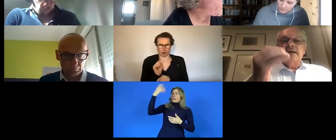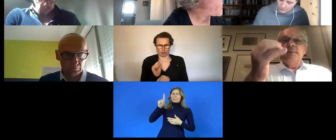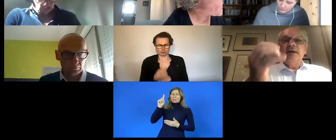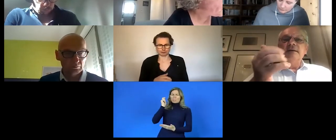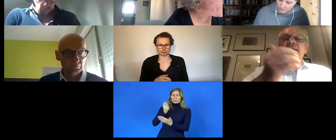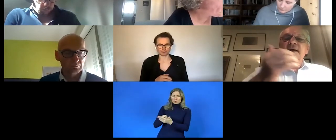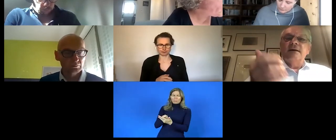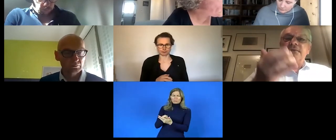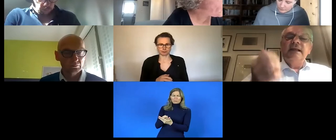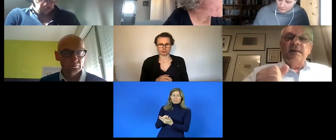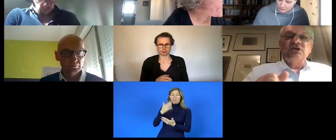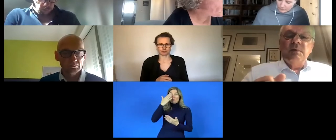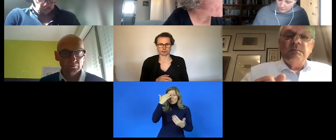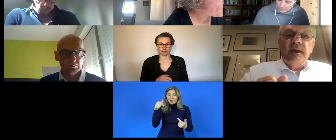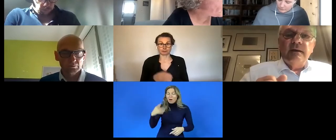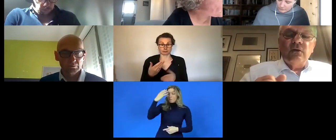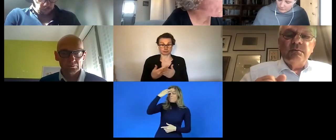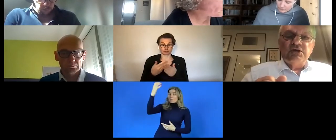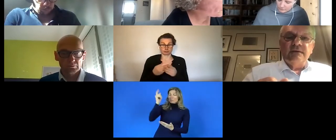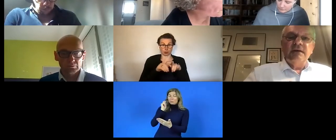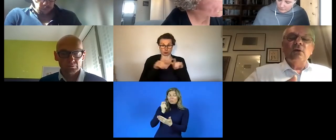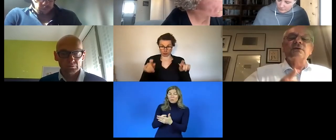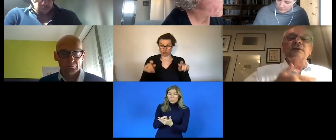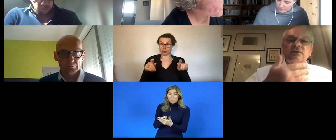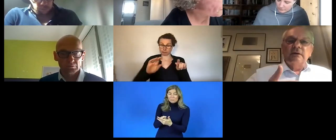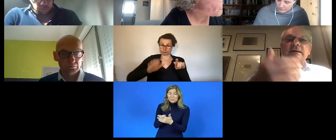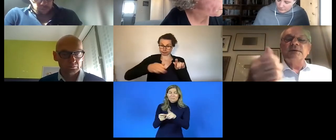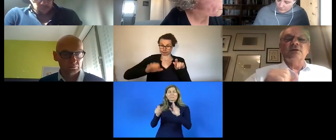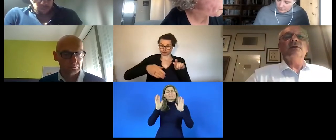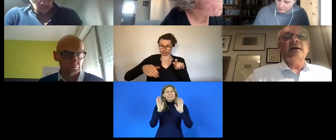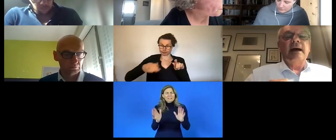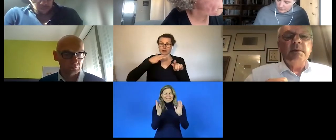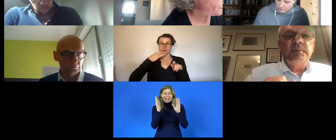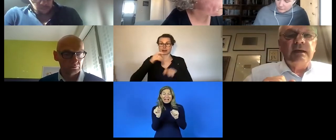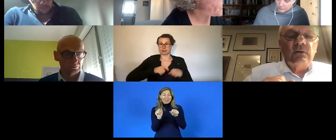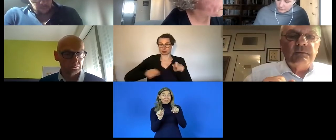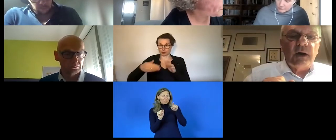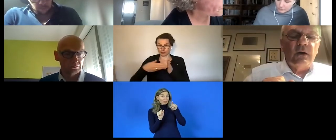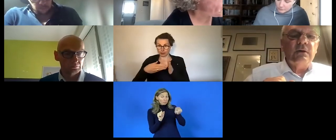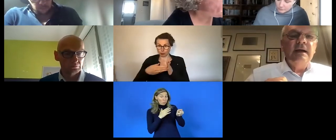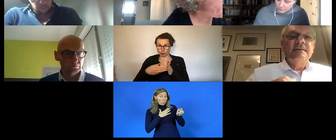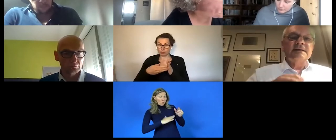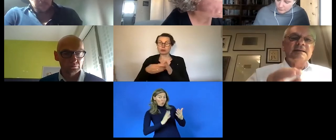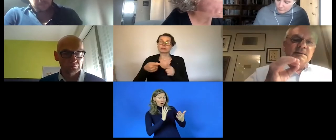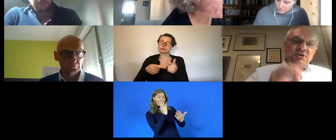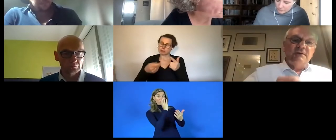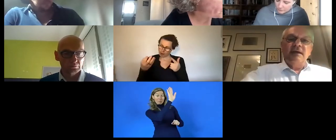include a certain social conditionality because many of the social